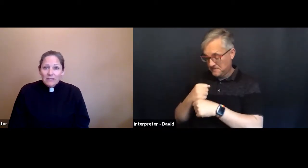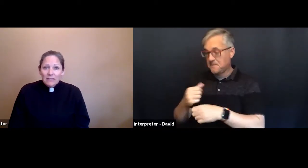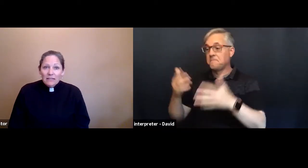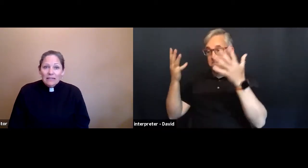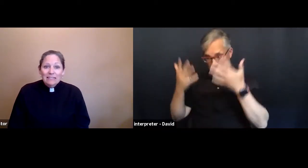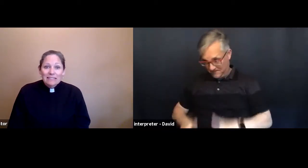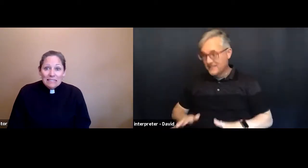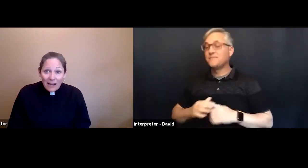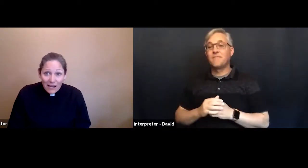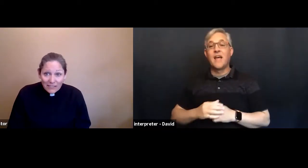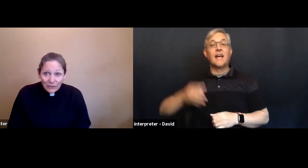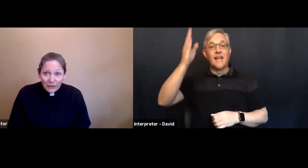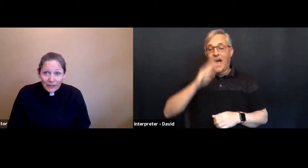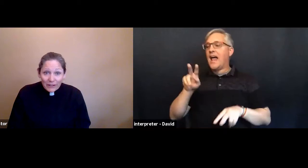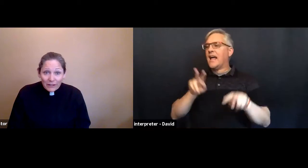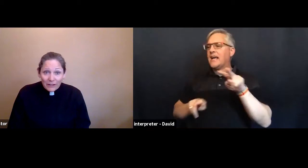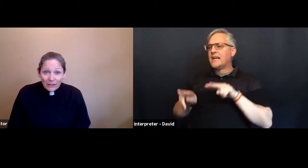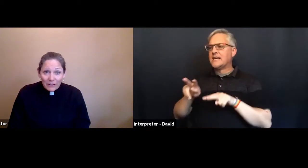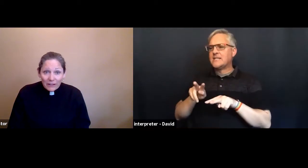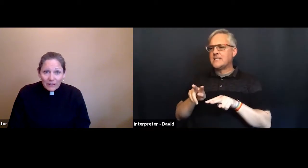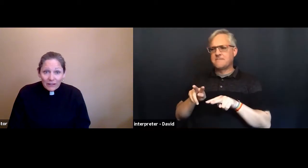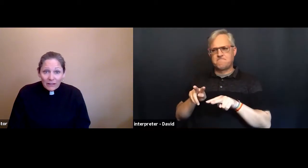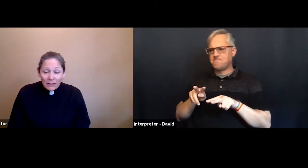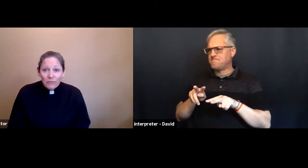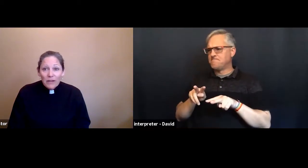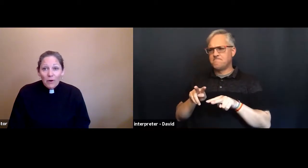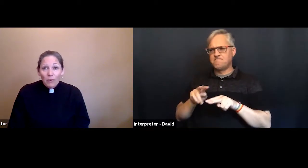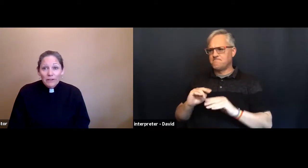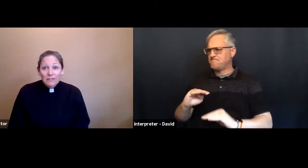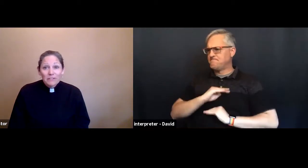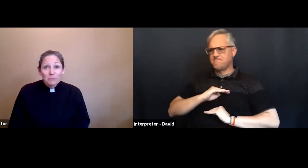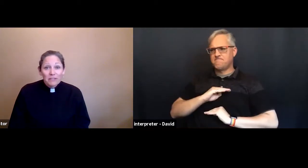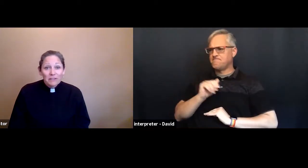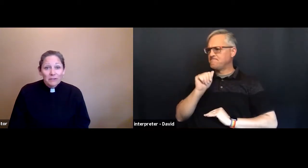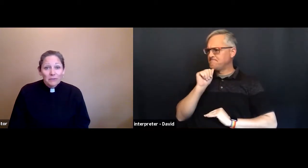it is not good for that one to be alone.